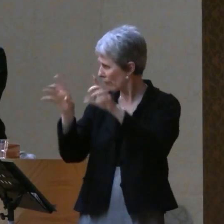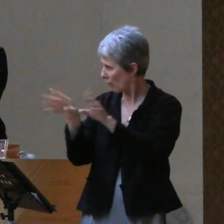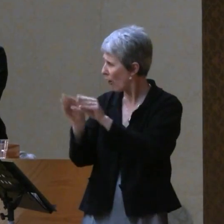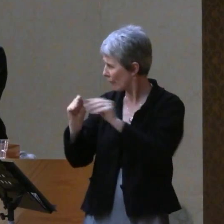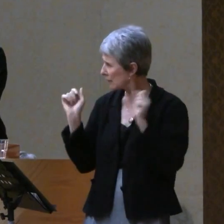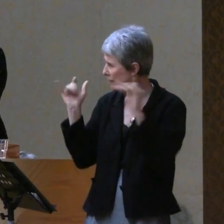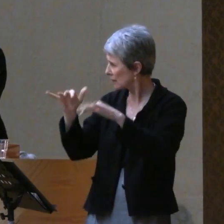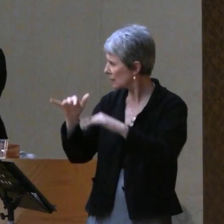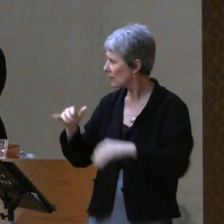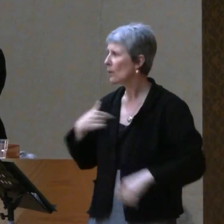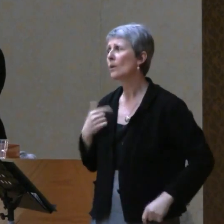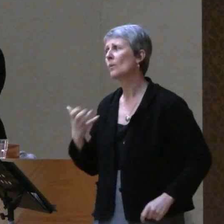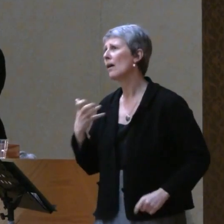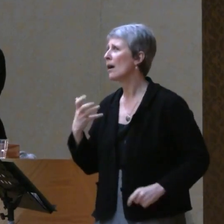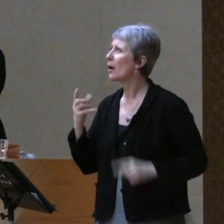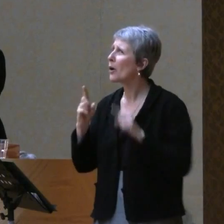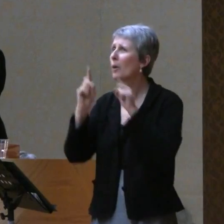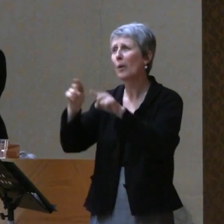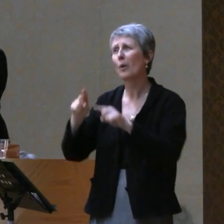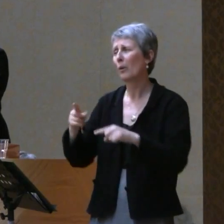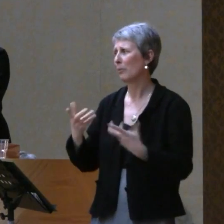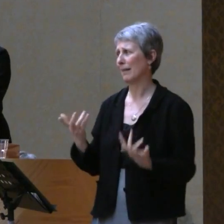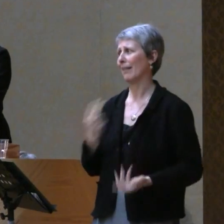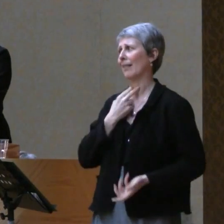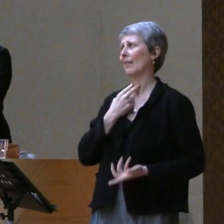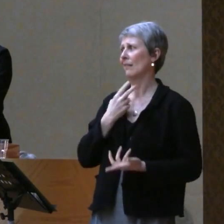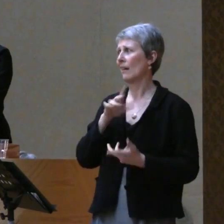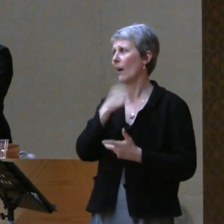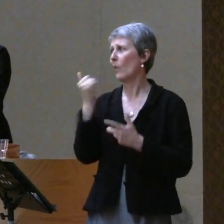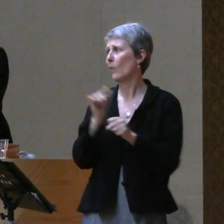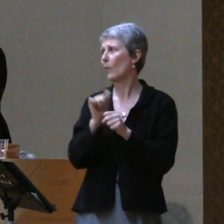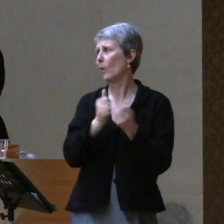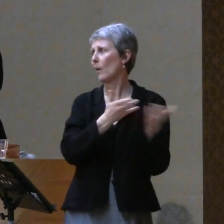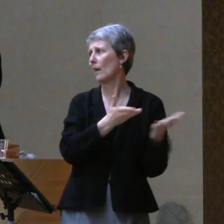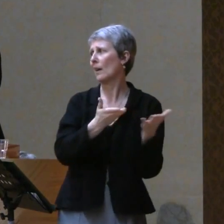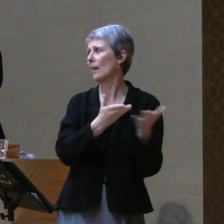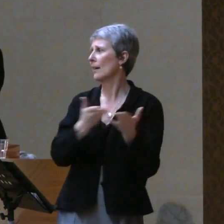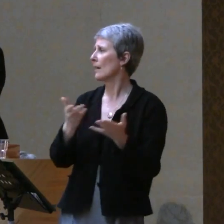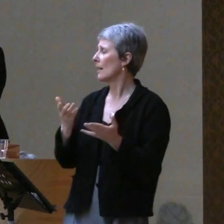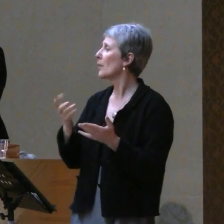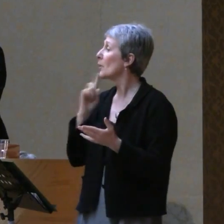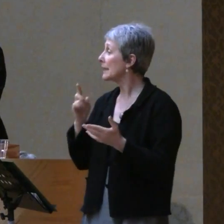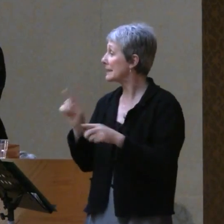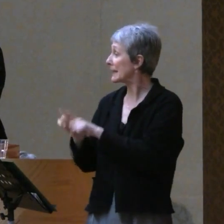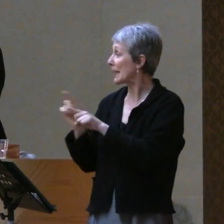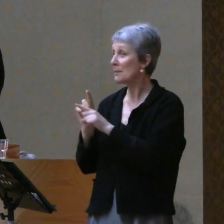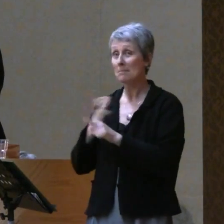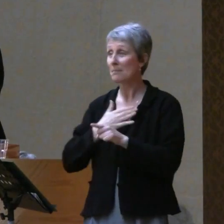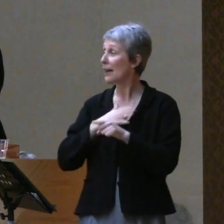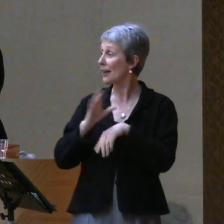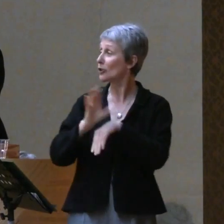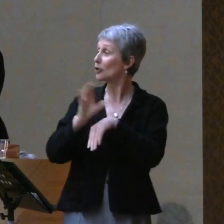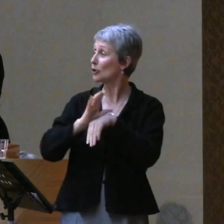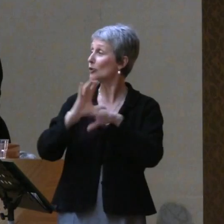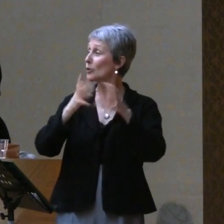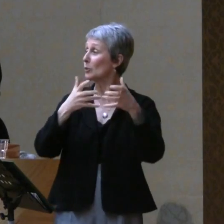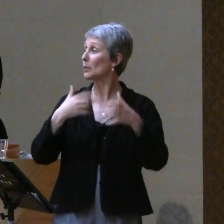conference? I wanted to go so badly, but I had other work to do. I plant congregations through my denomination.